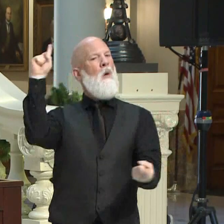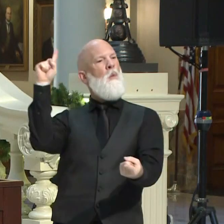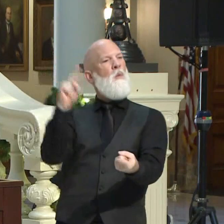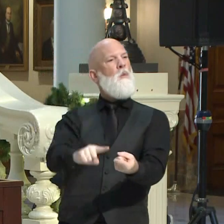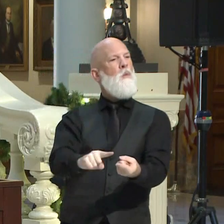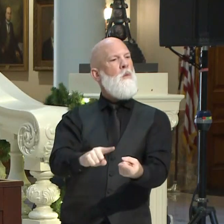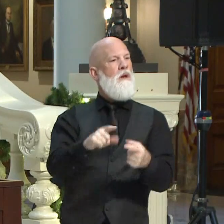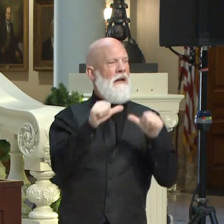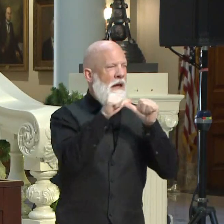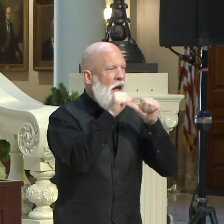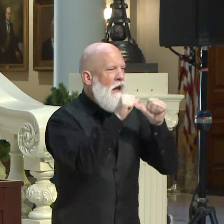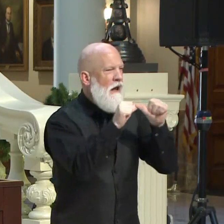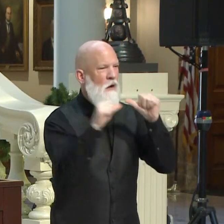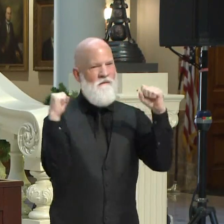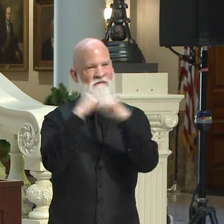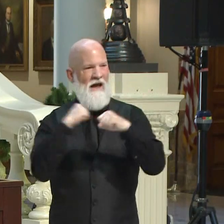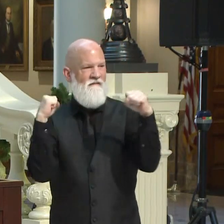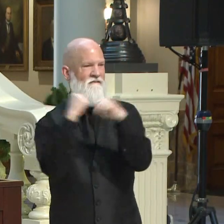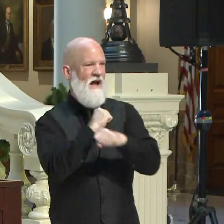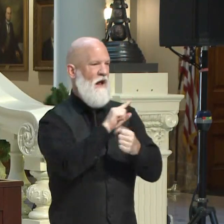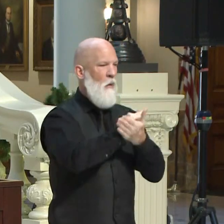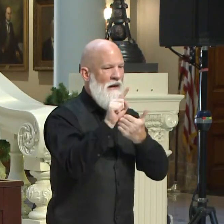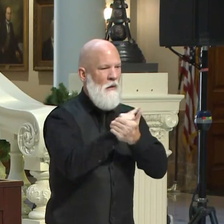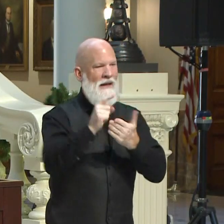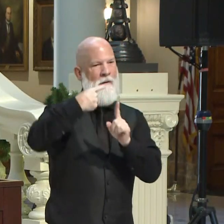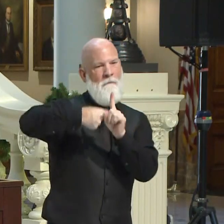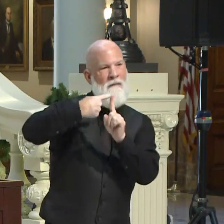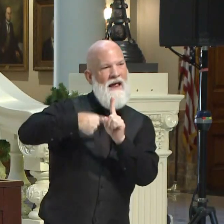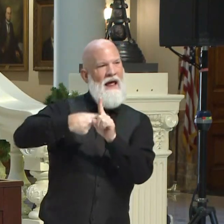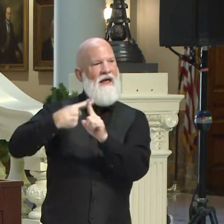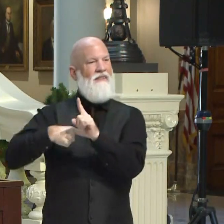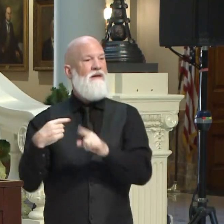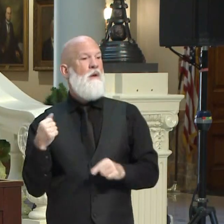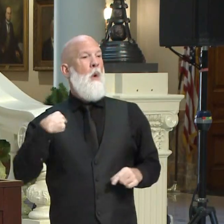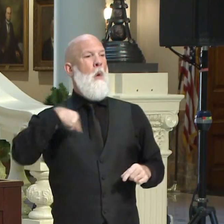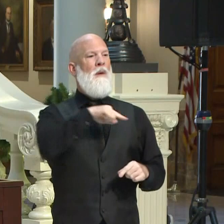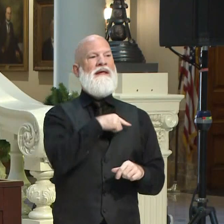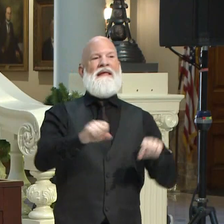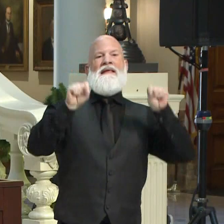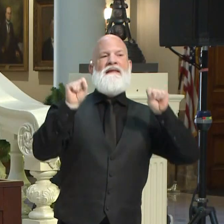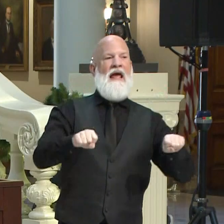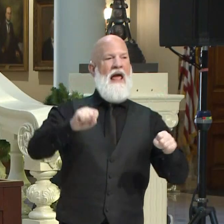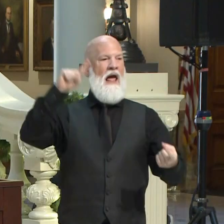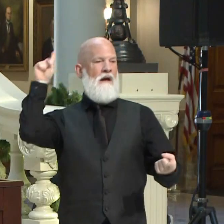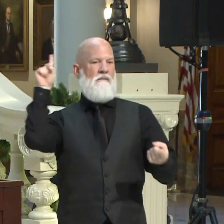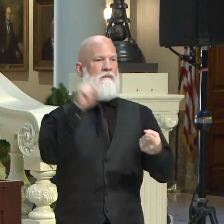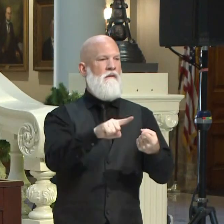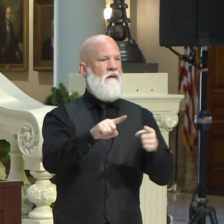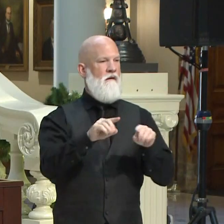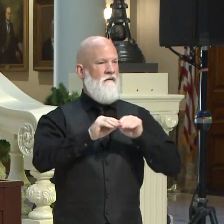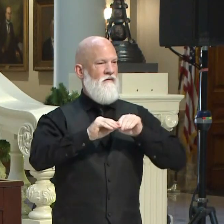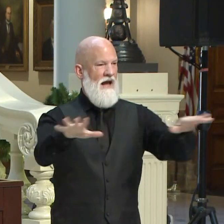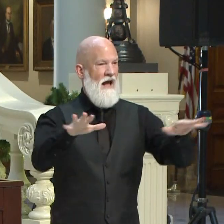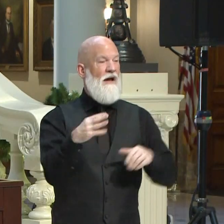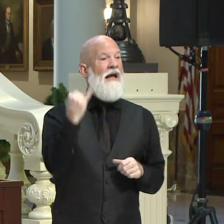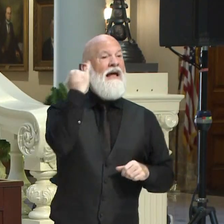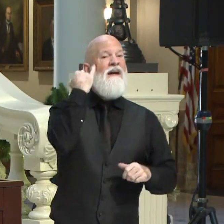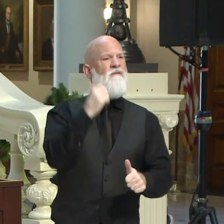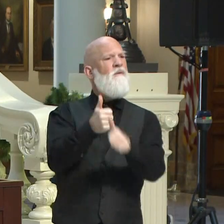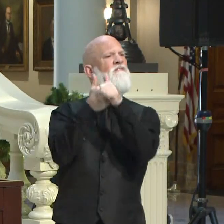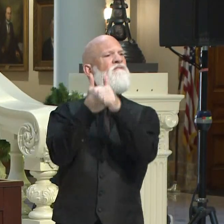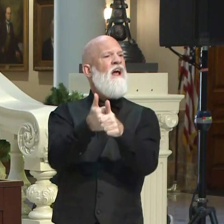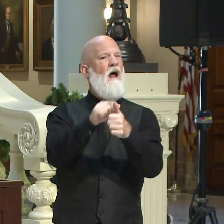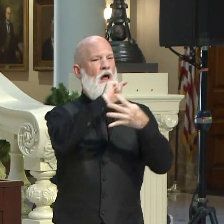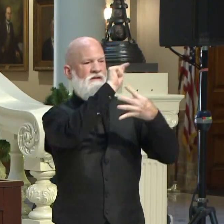we can limit the spread of people are following the guidance. And I think that they'll do that in the airport. mean, the airlines have policies on